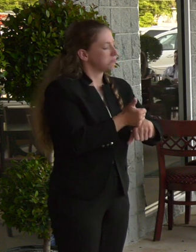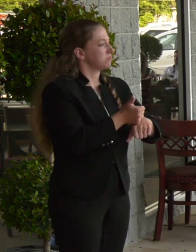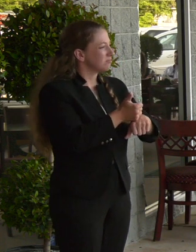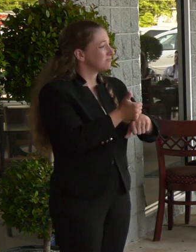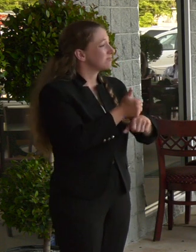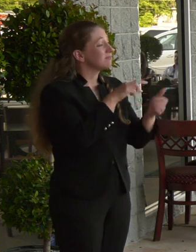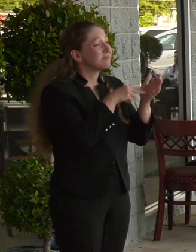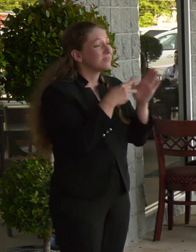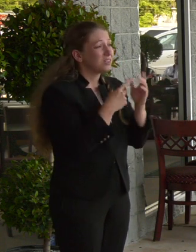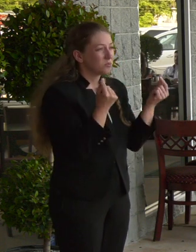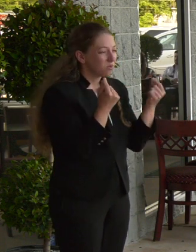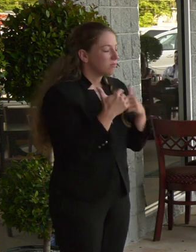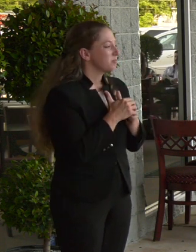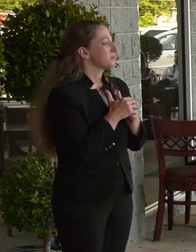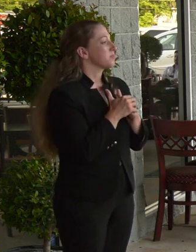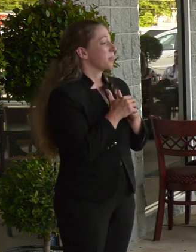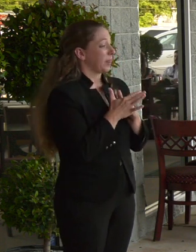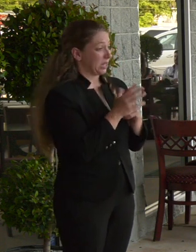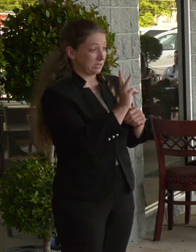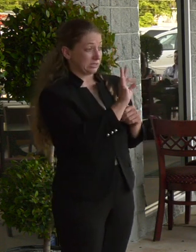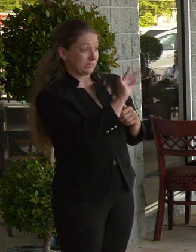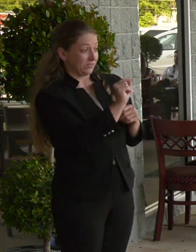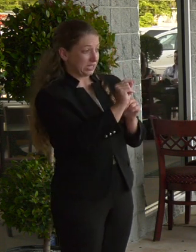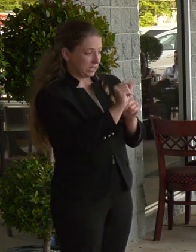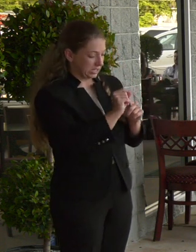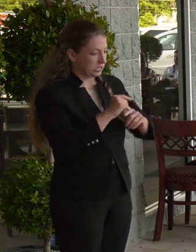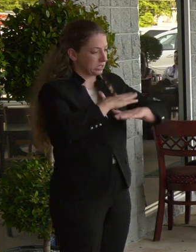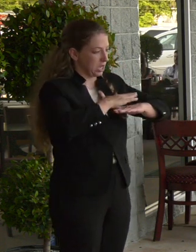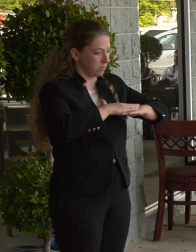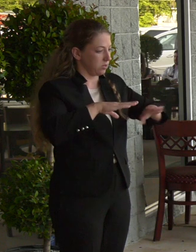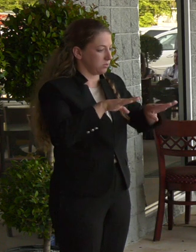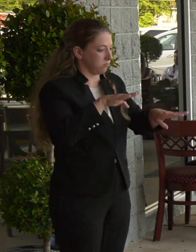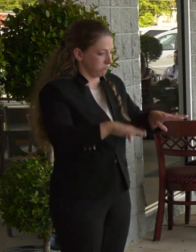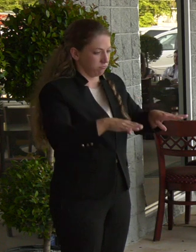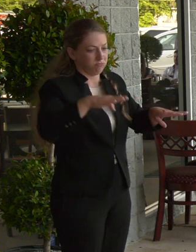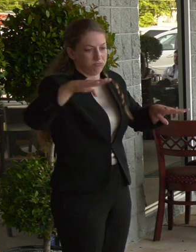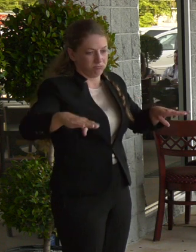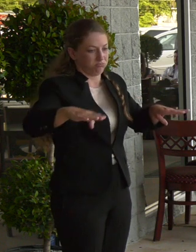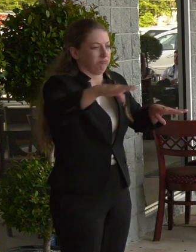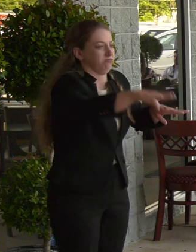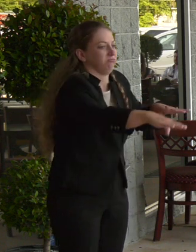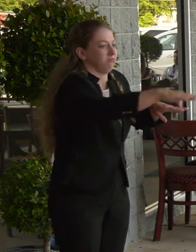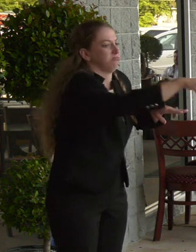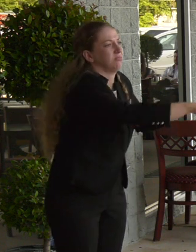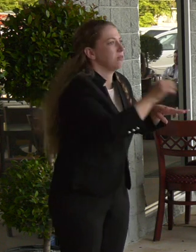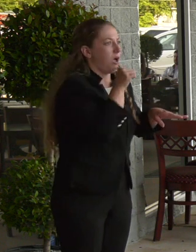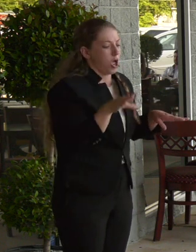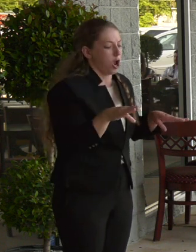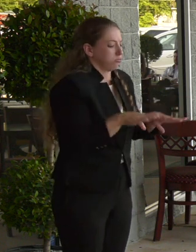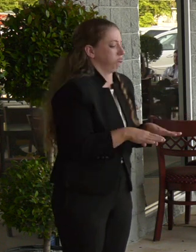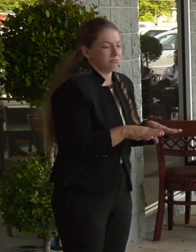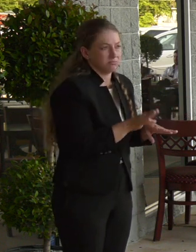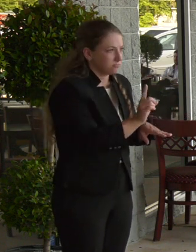at every six feet on the table so nobody is sitting on top of each other. We are making sure that